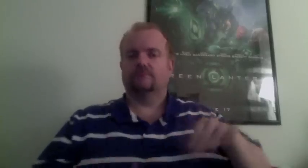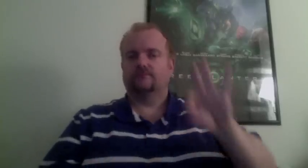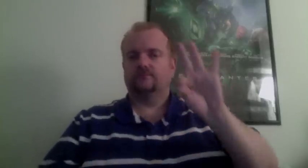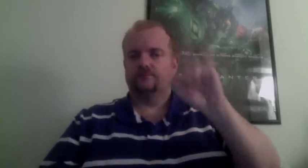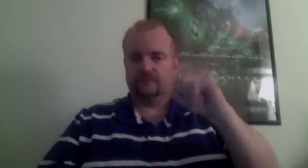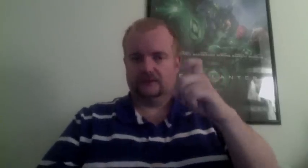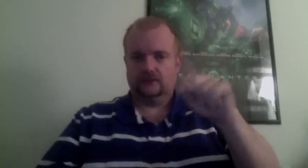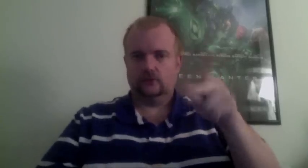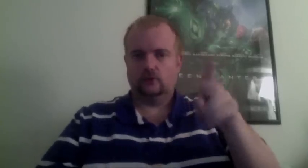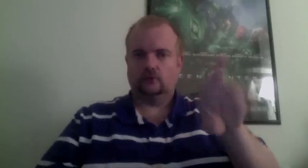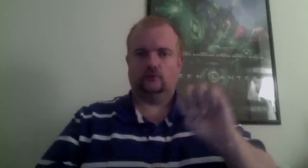.com.